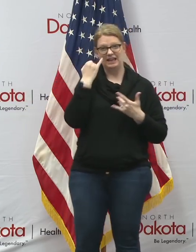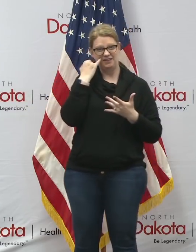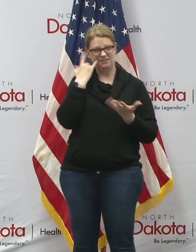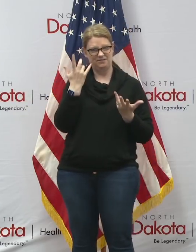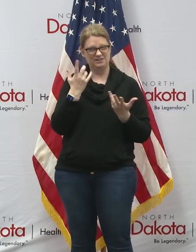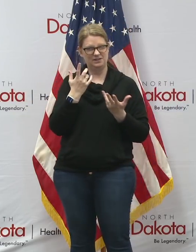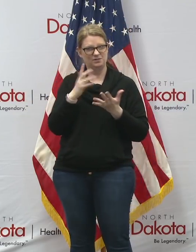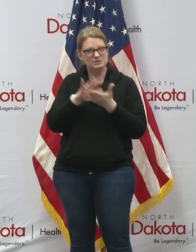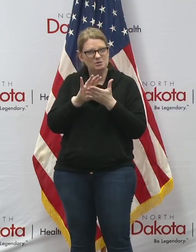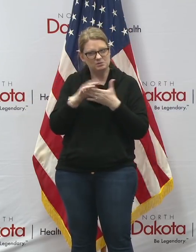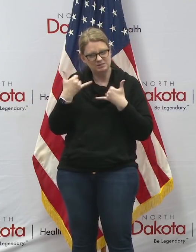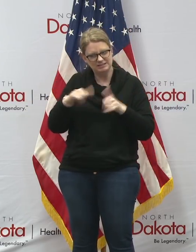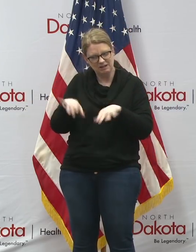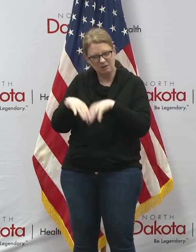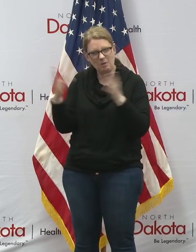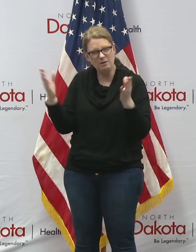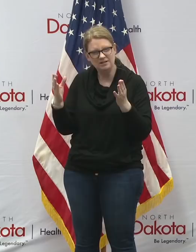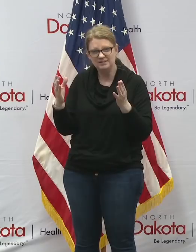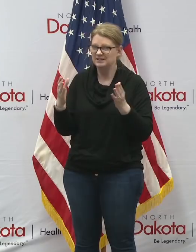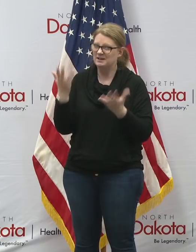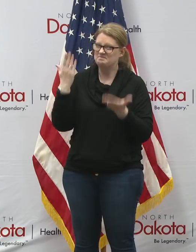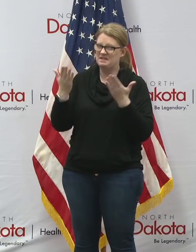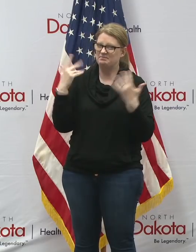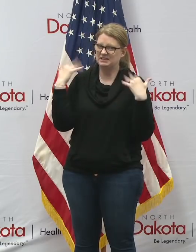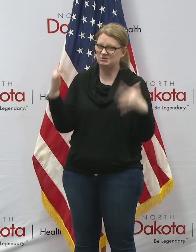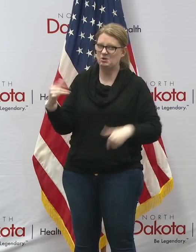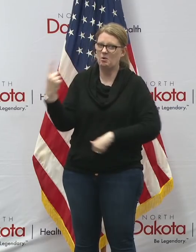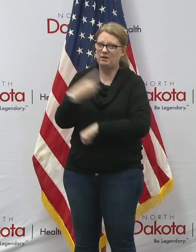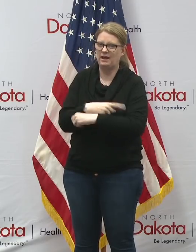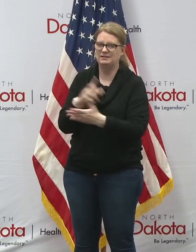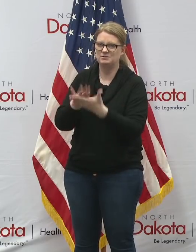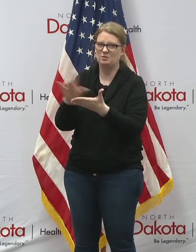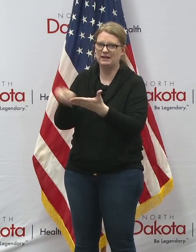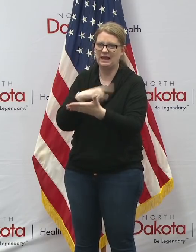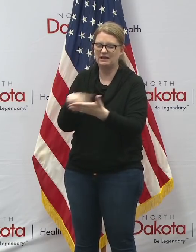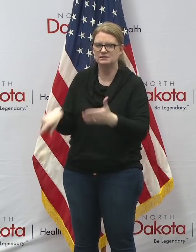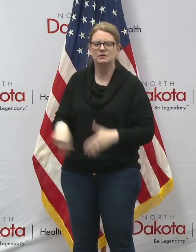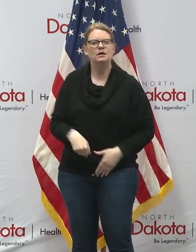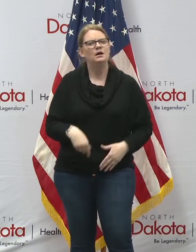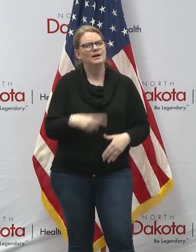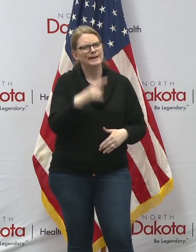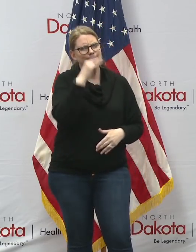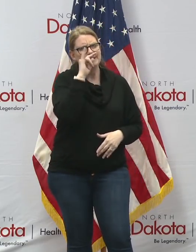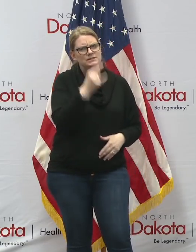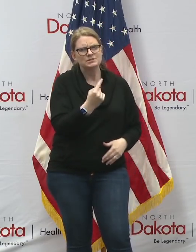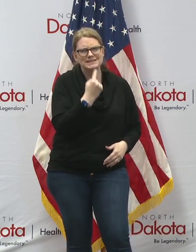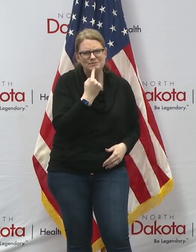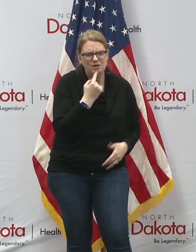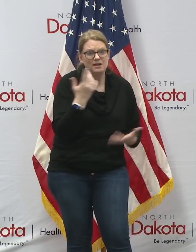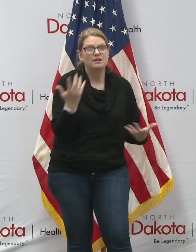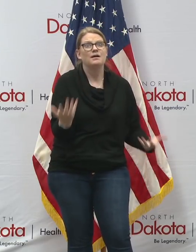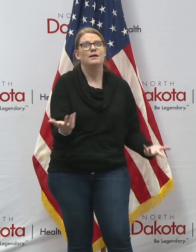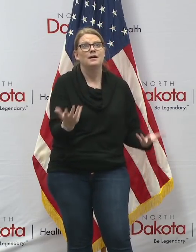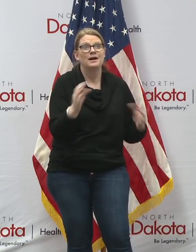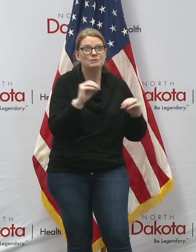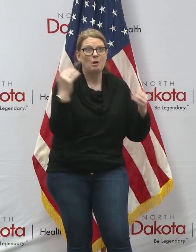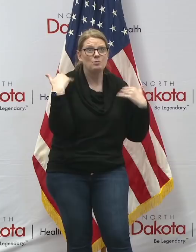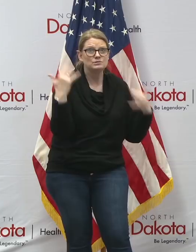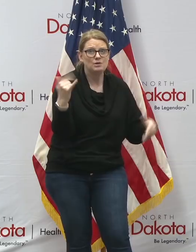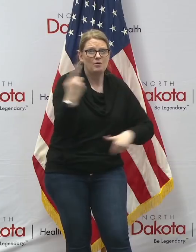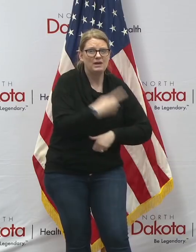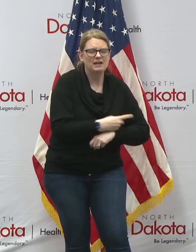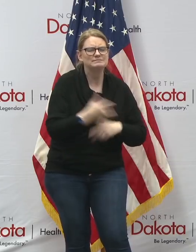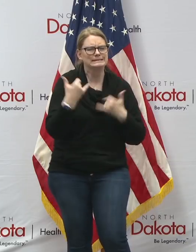bismarck today uh so i'm sure there was maybe some kids disappointed they didn't get a snow day today because they had to keep working on their their